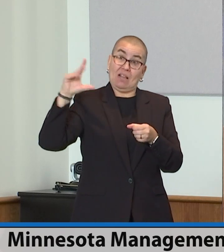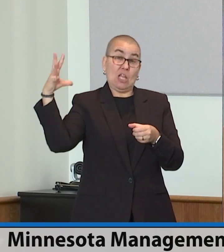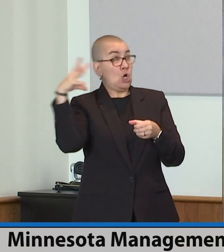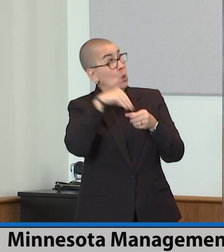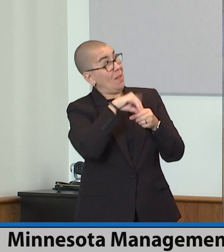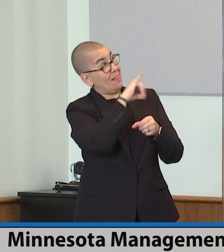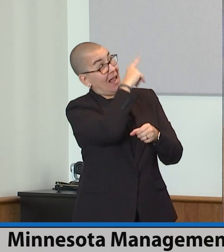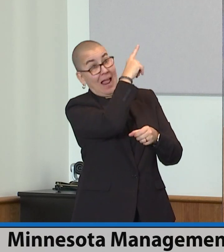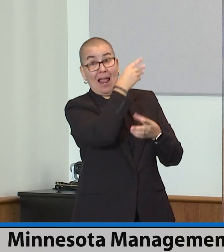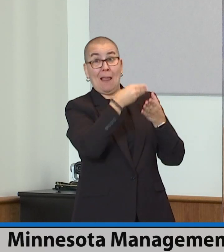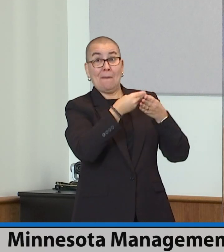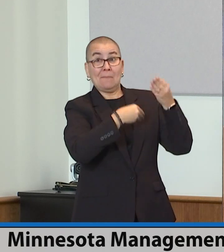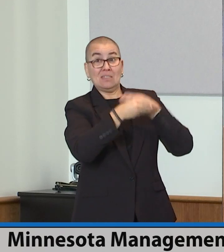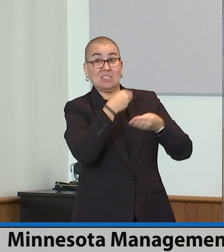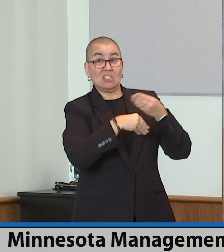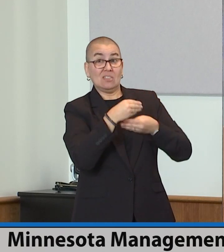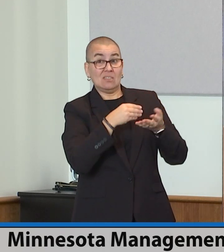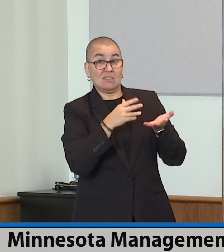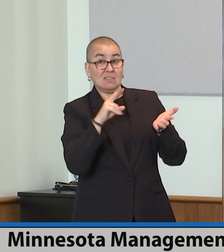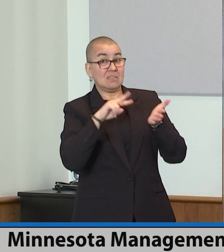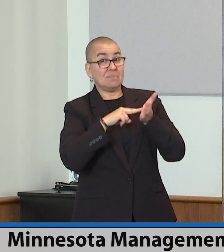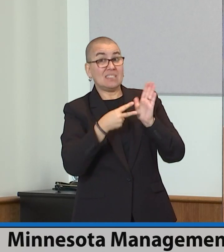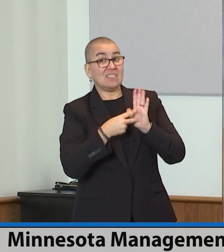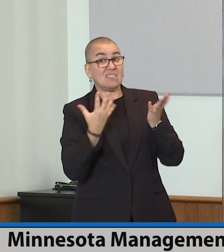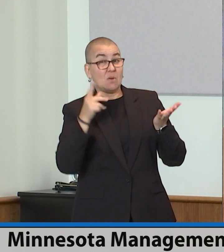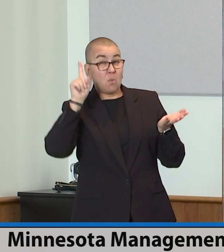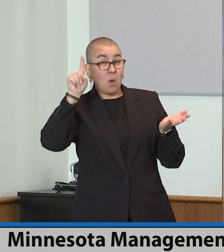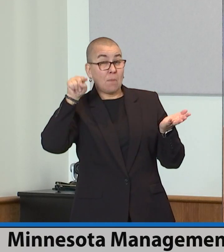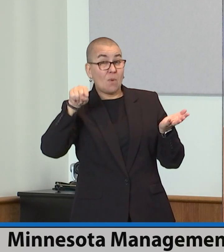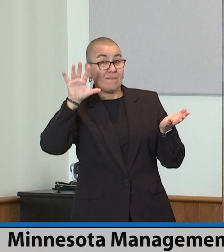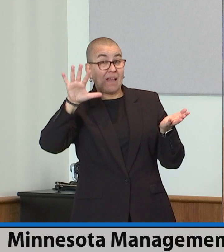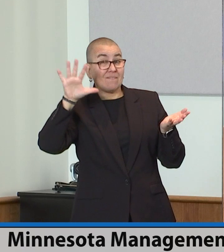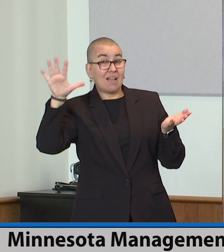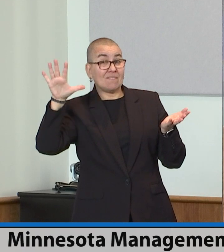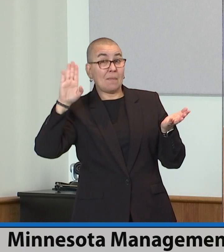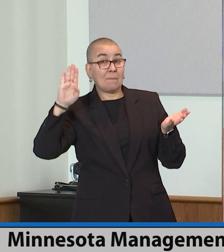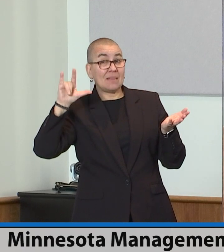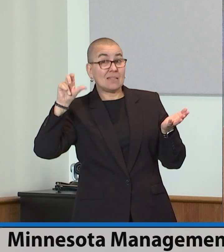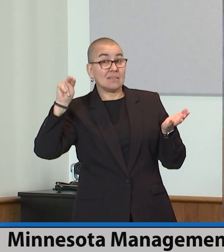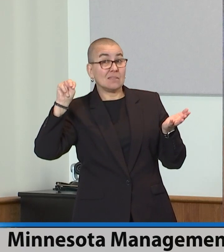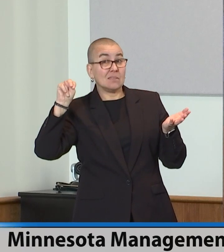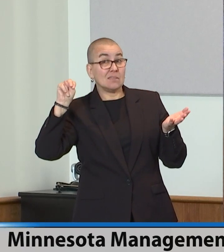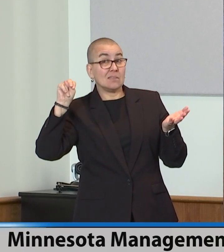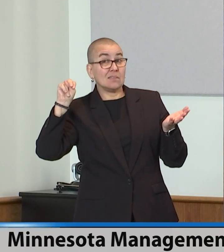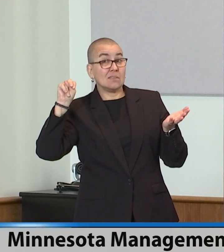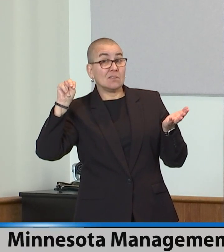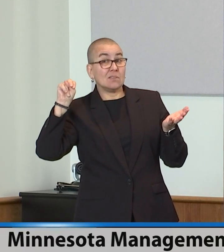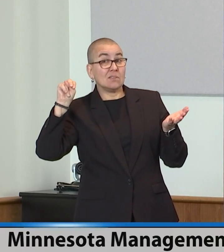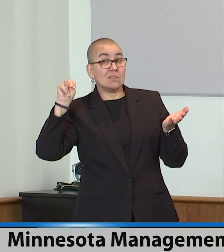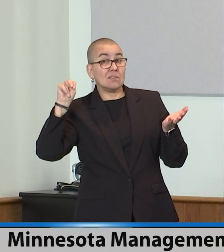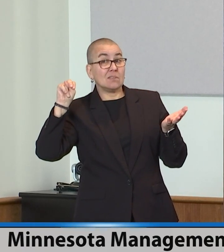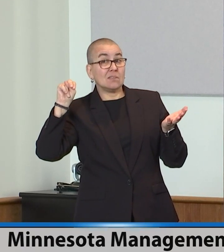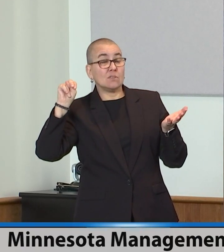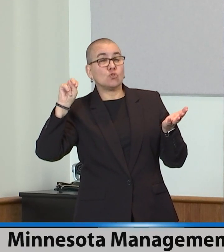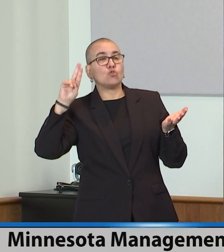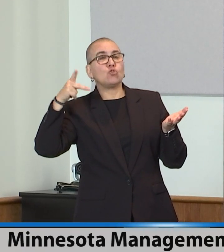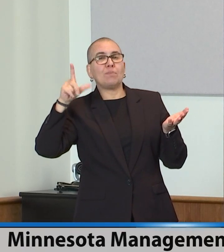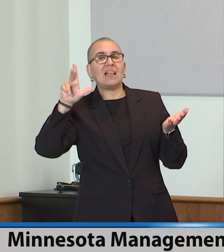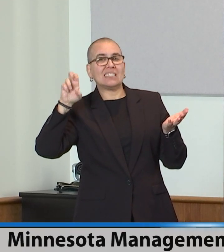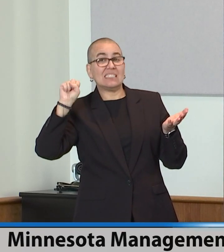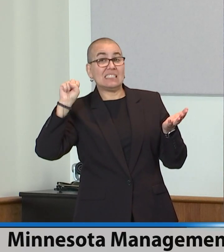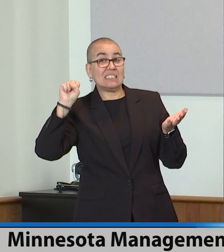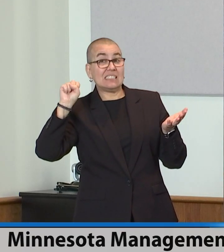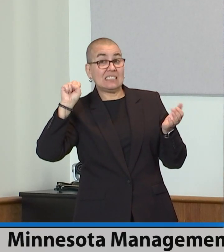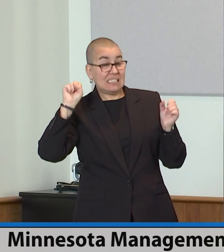I see you're puzzled there, so I'm glad I'm asking here. Or help me understand just the numbers that you had on that slide